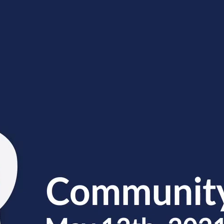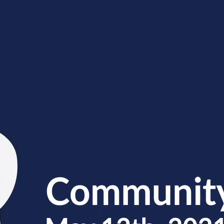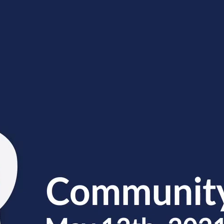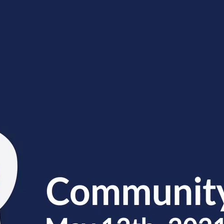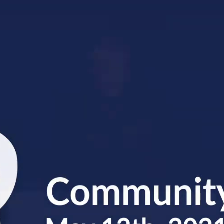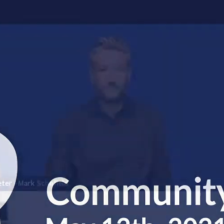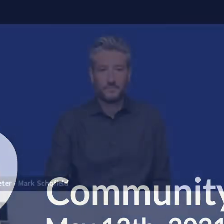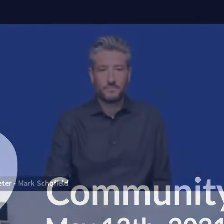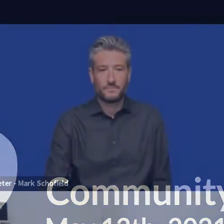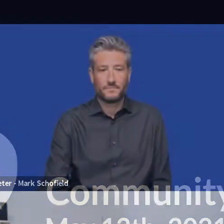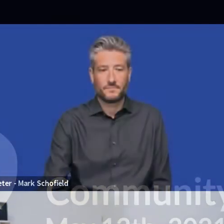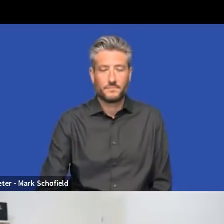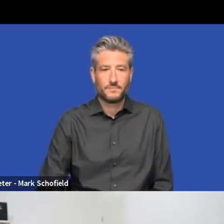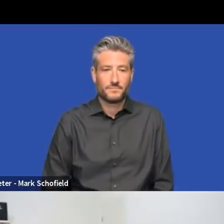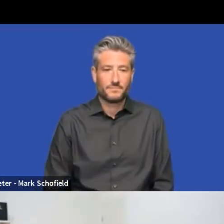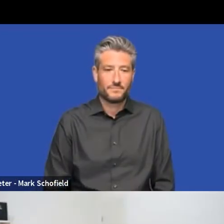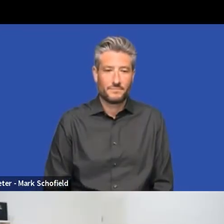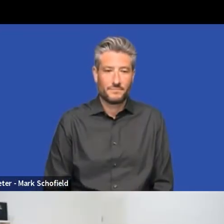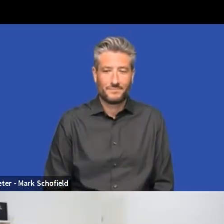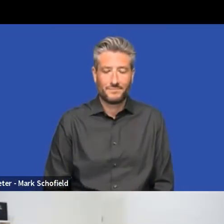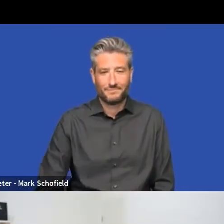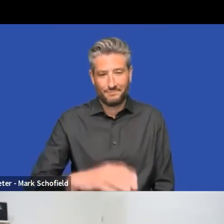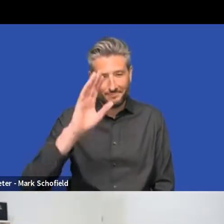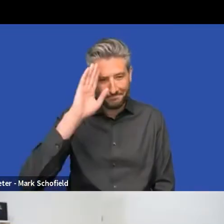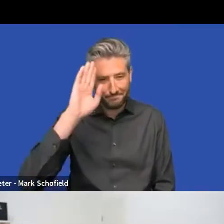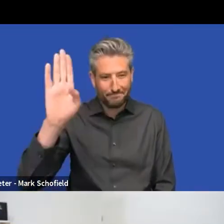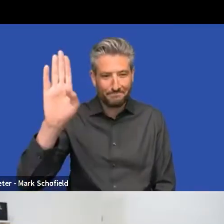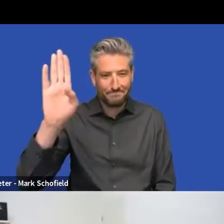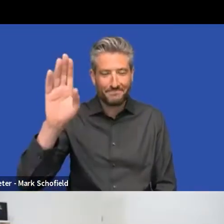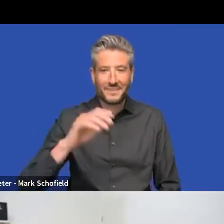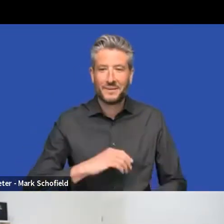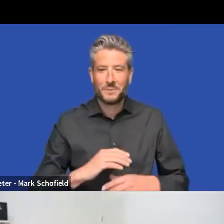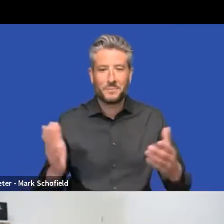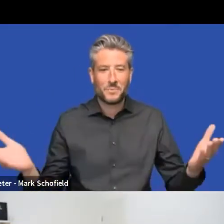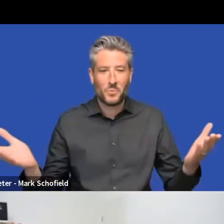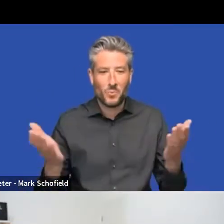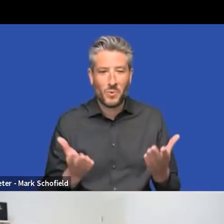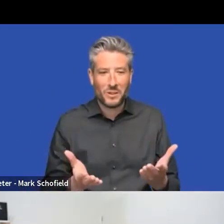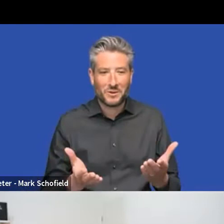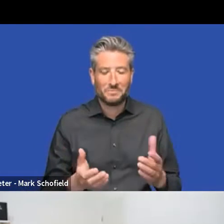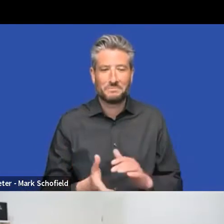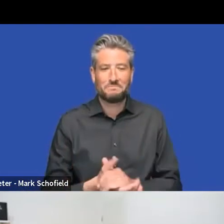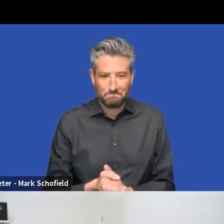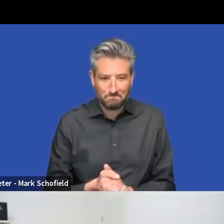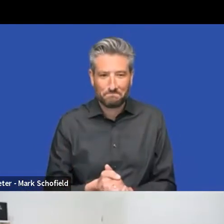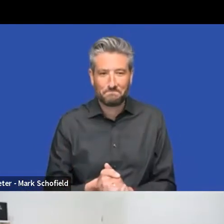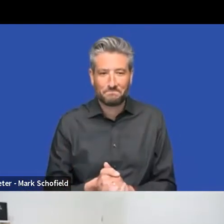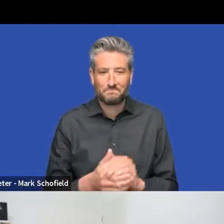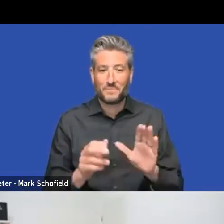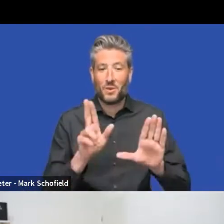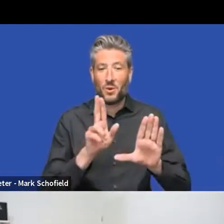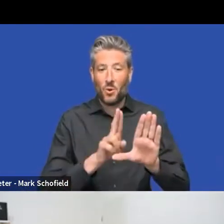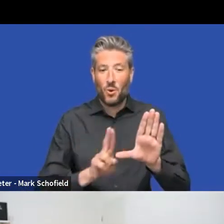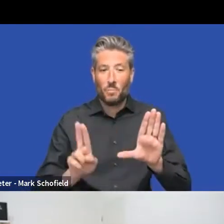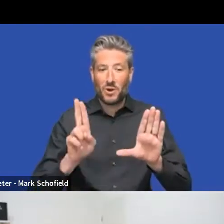Okay. Hello, and welcome to another episode of Umbraco Community Office Hours.